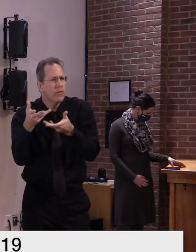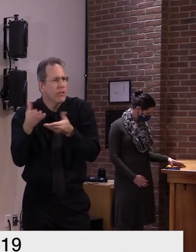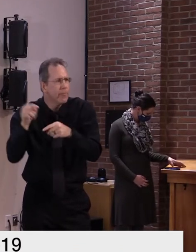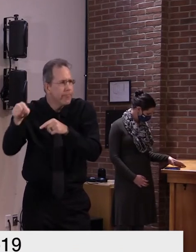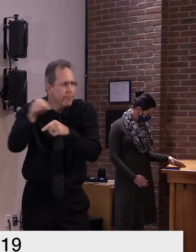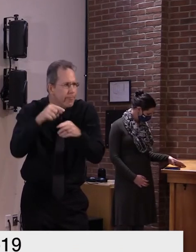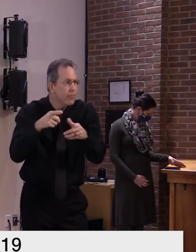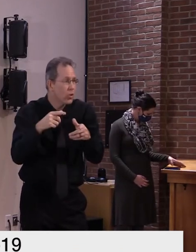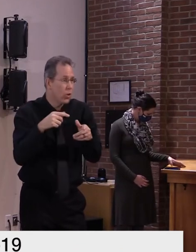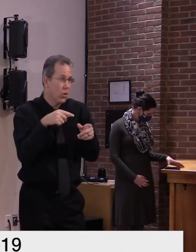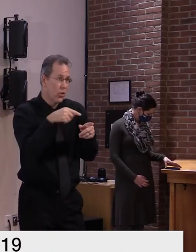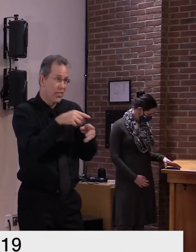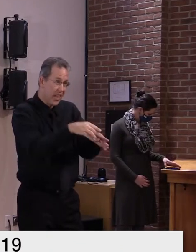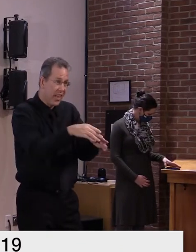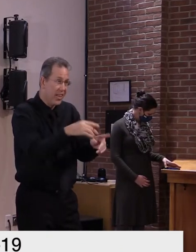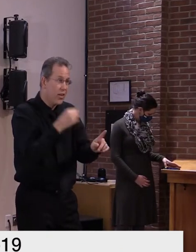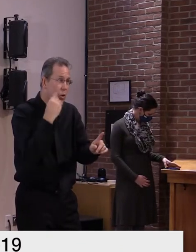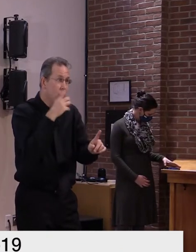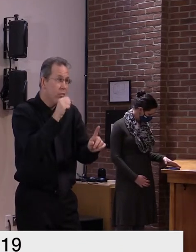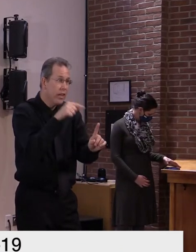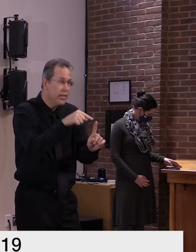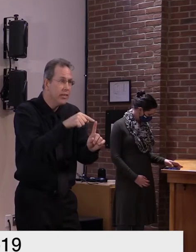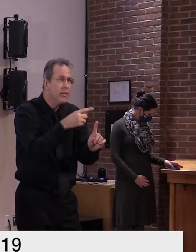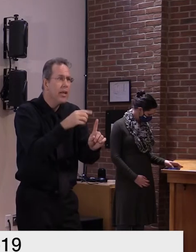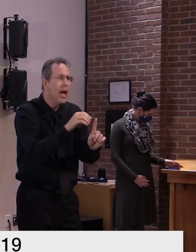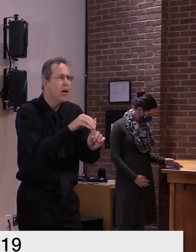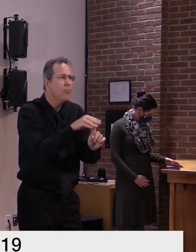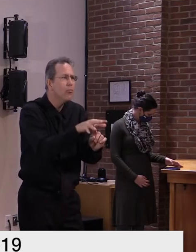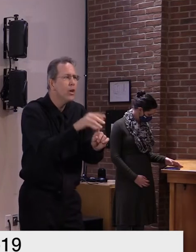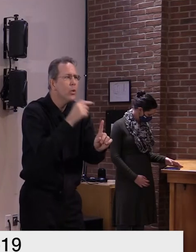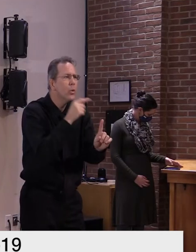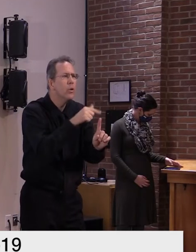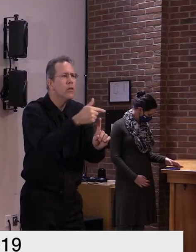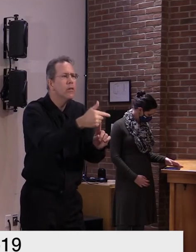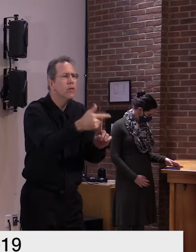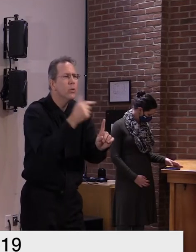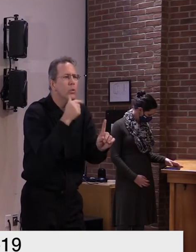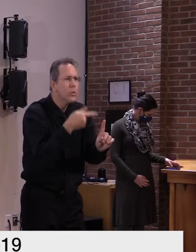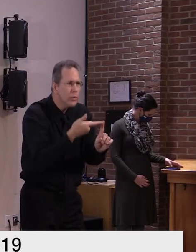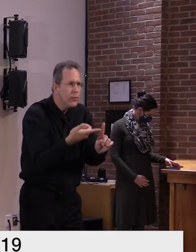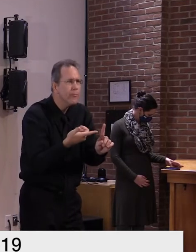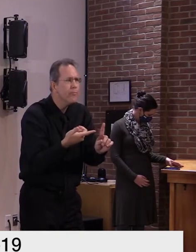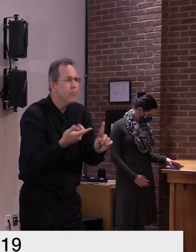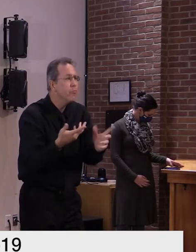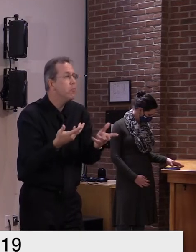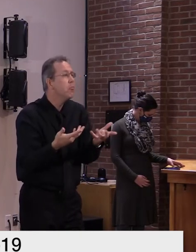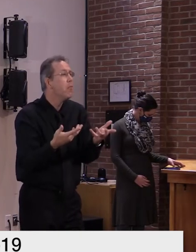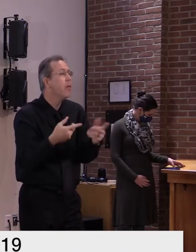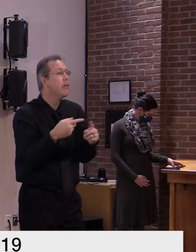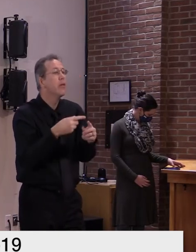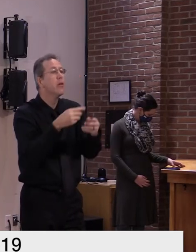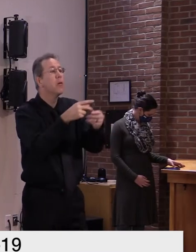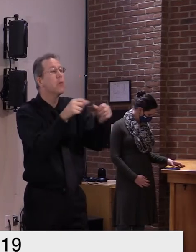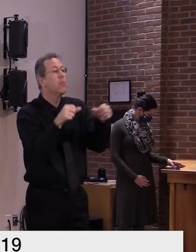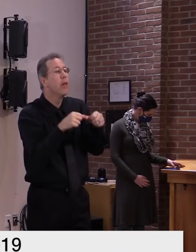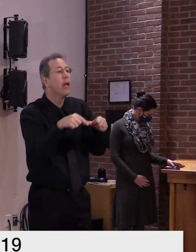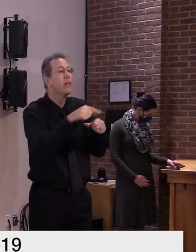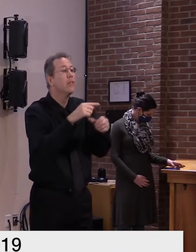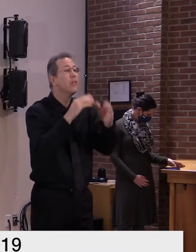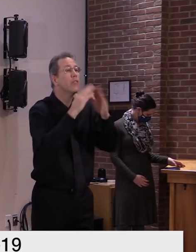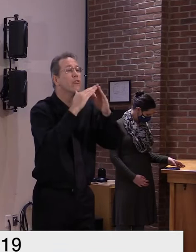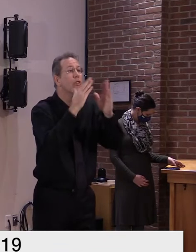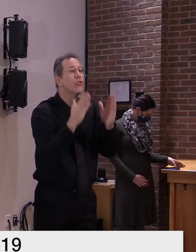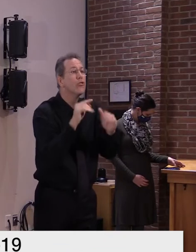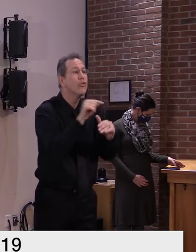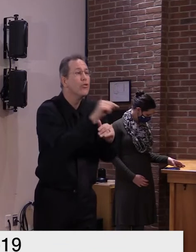the implications are for that setting whether it be a a place that houses people who are homeless or whether it's a school or what